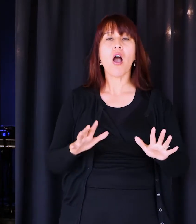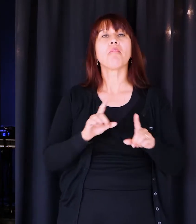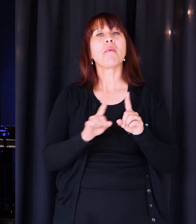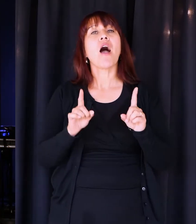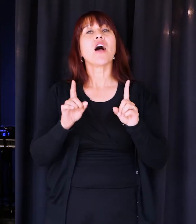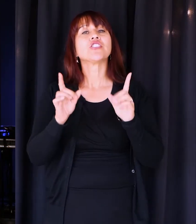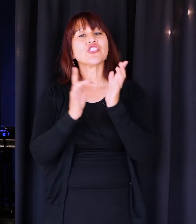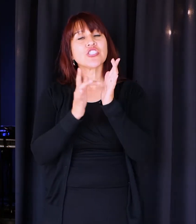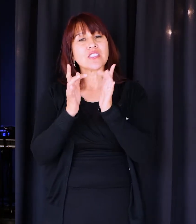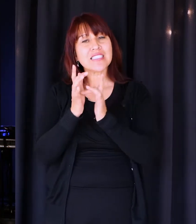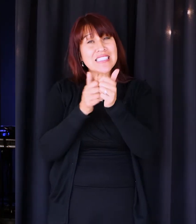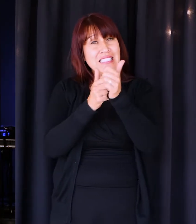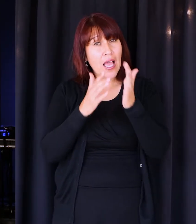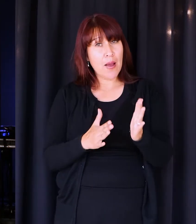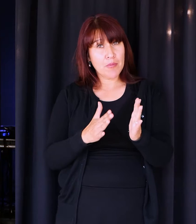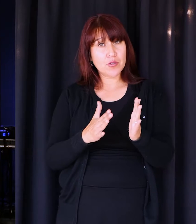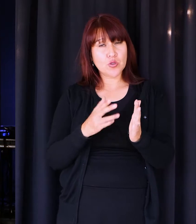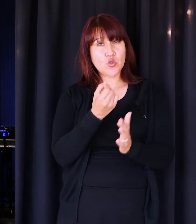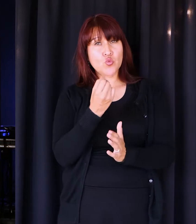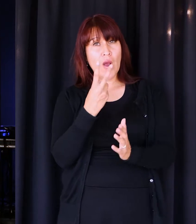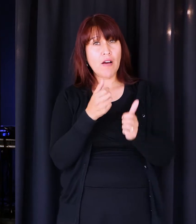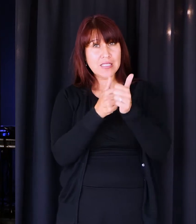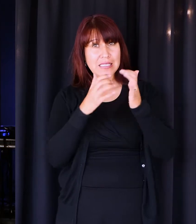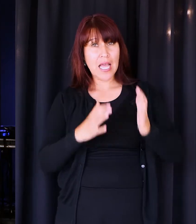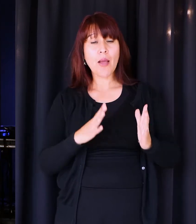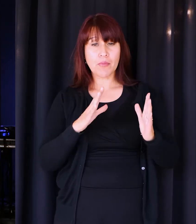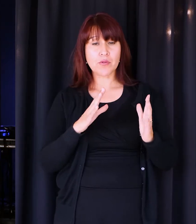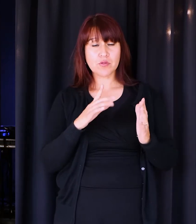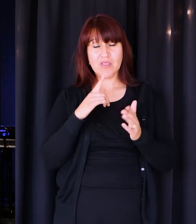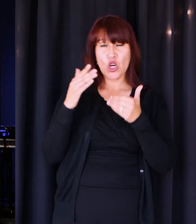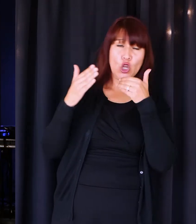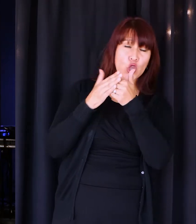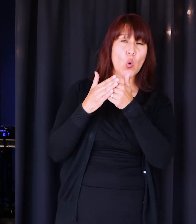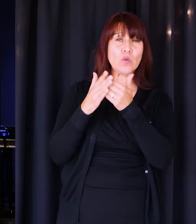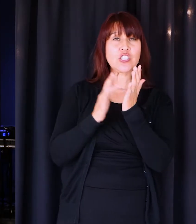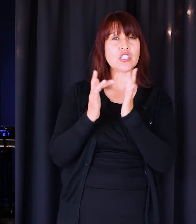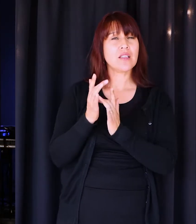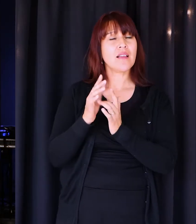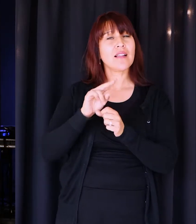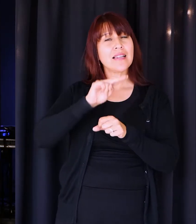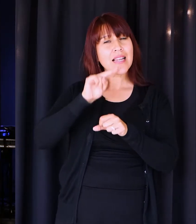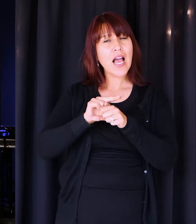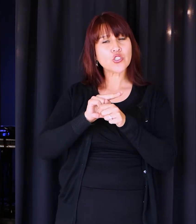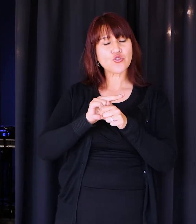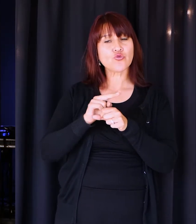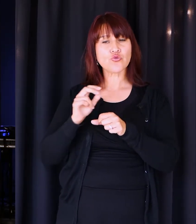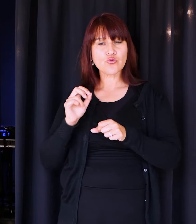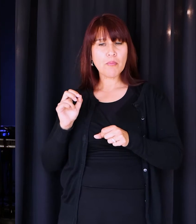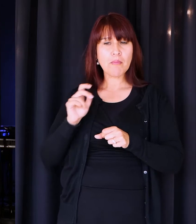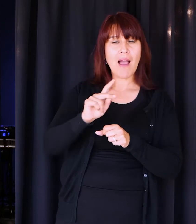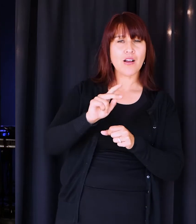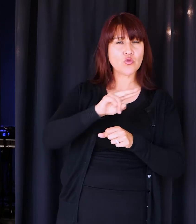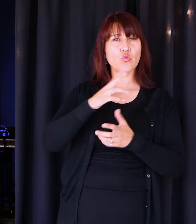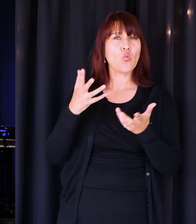ones that were closest to him, the 12, they had a natural drift back towards what's normal. I